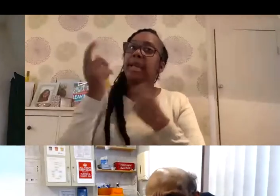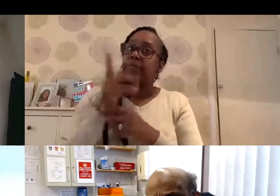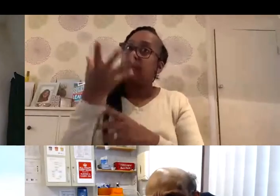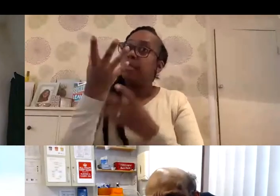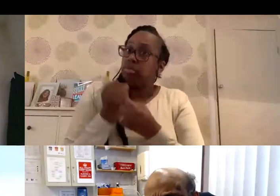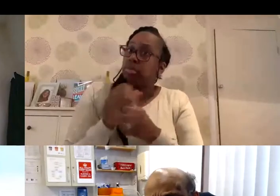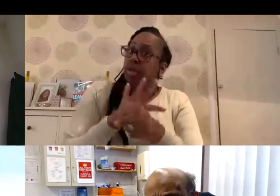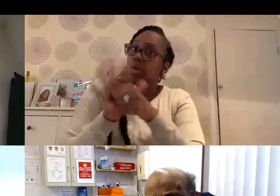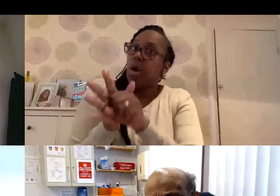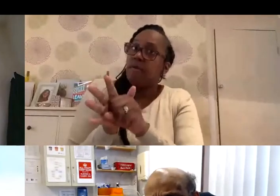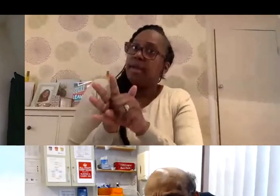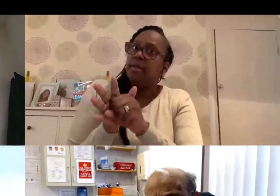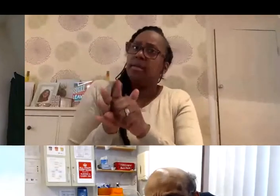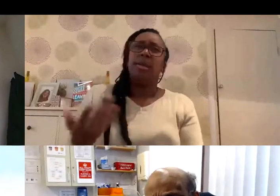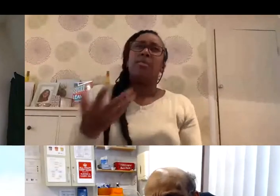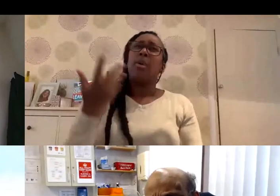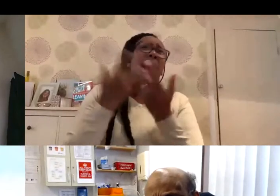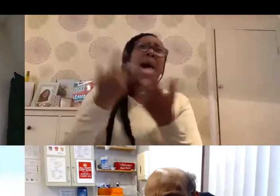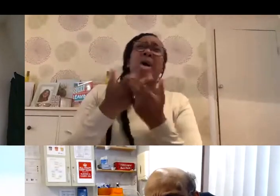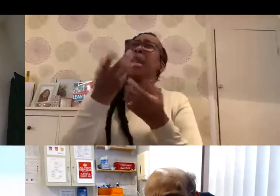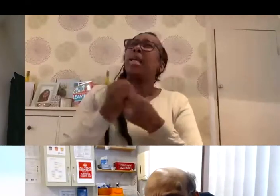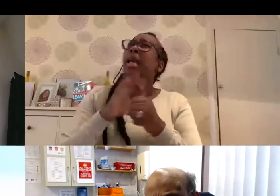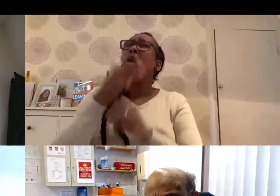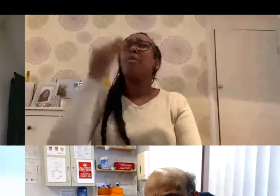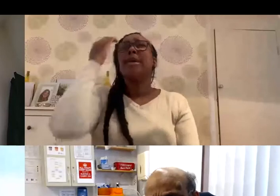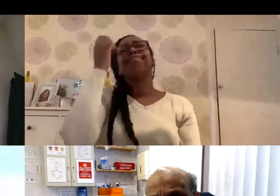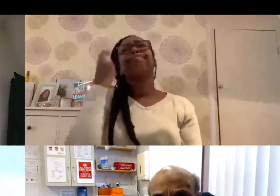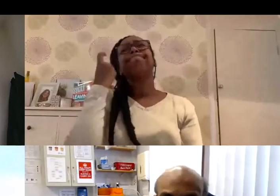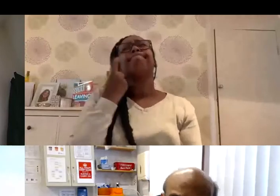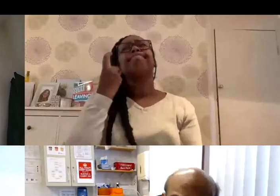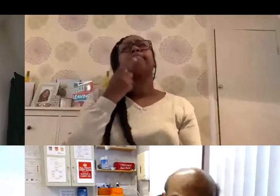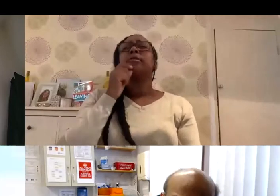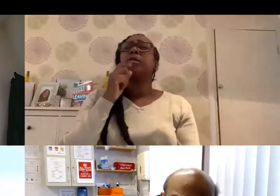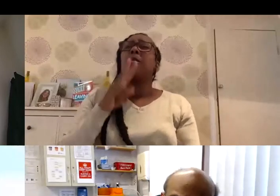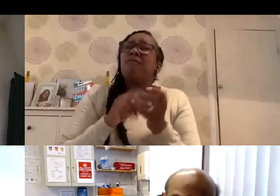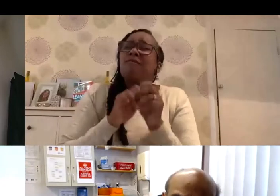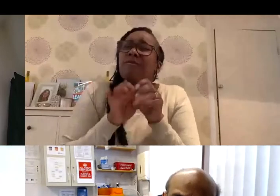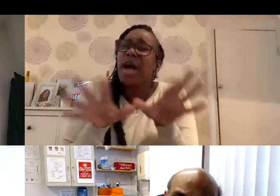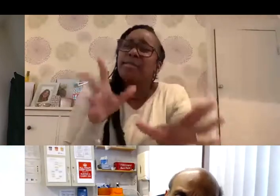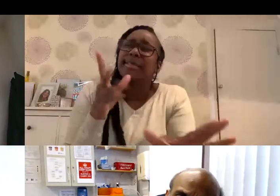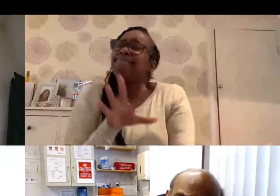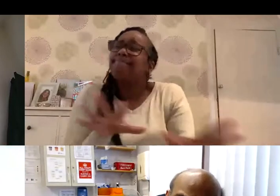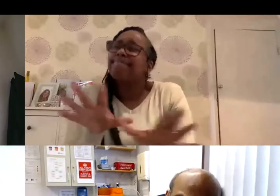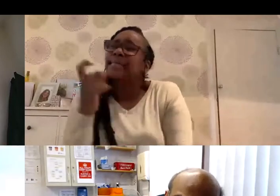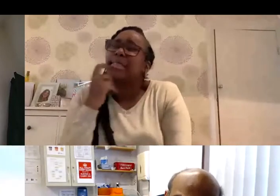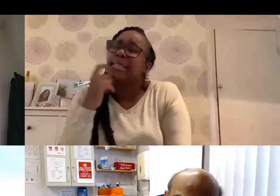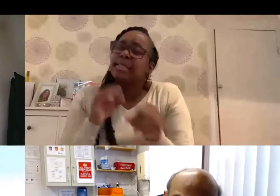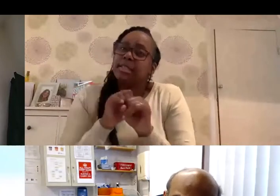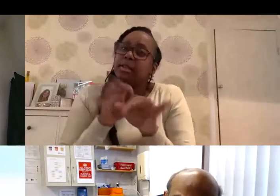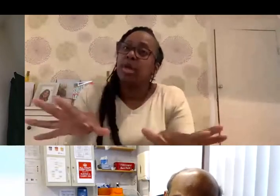and can't, for the life of them, think of how they got it. So viruses are sneaky little things. They very easily spread.